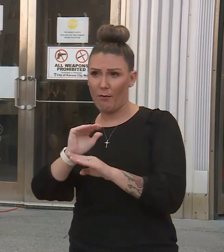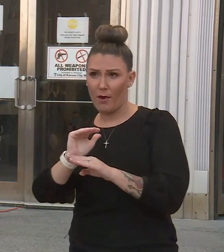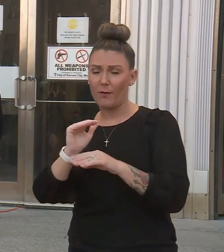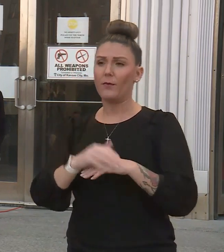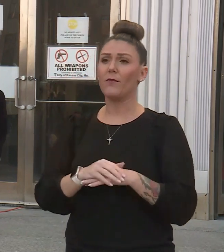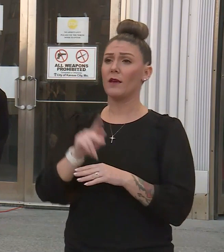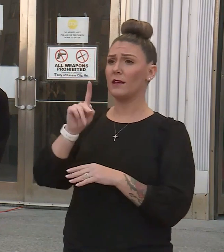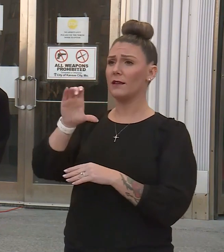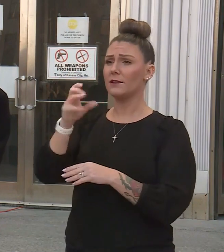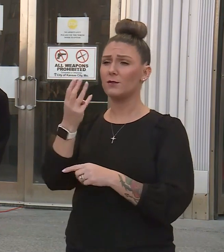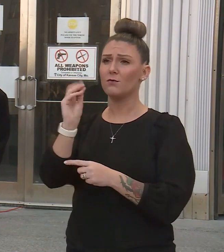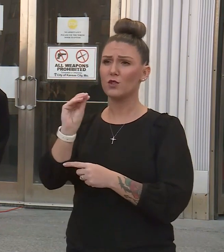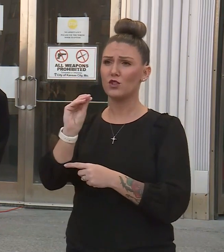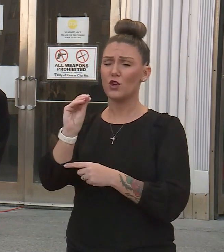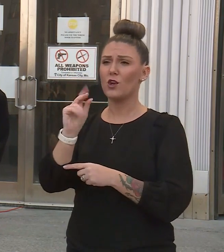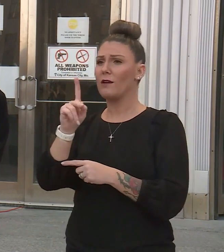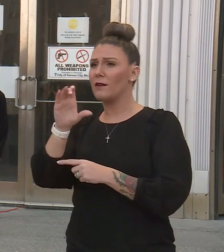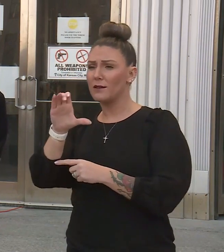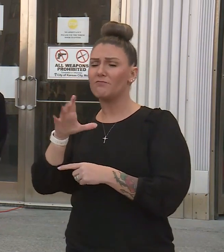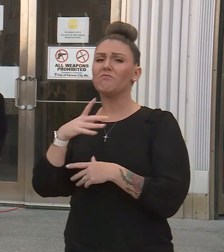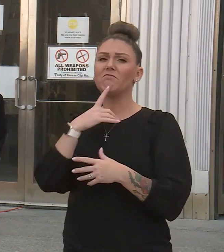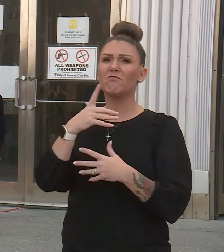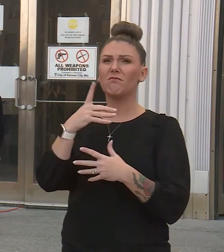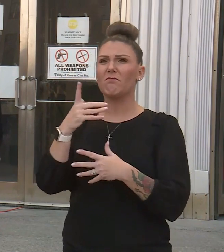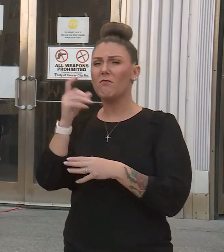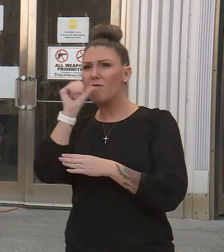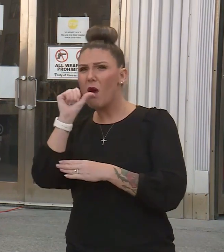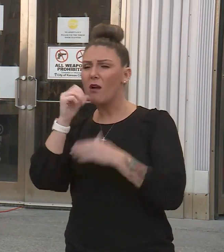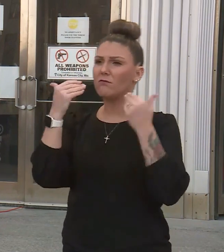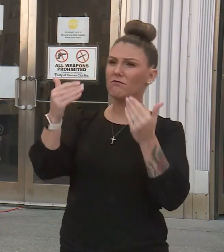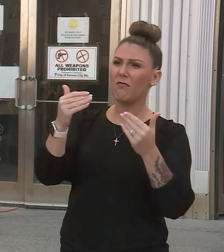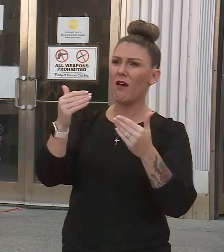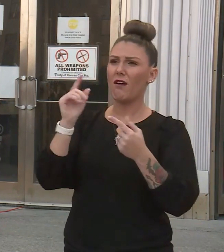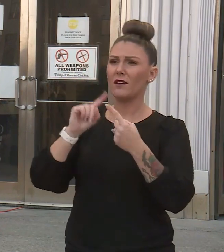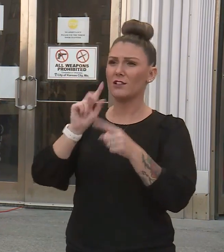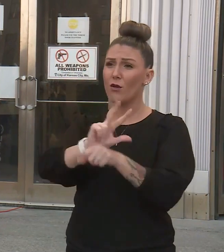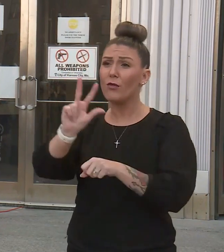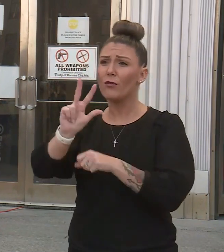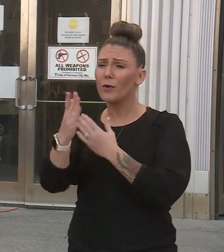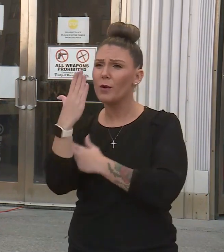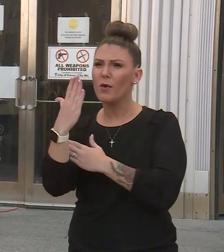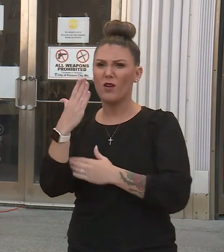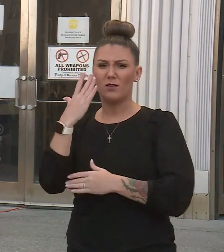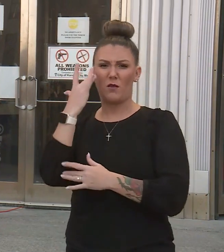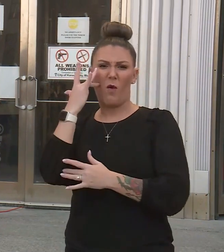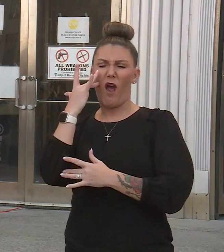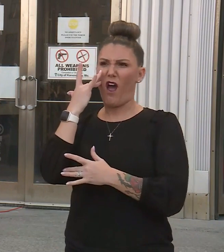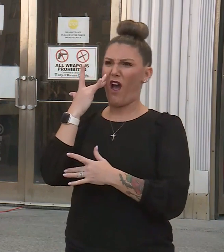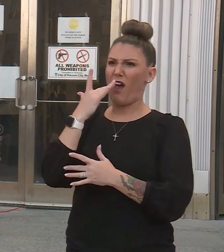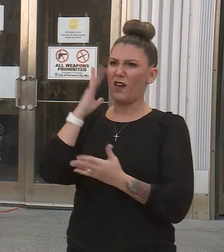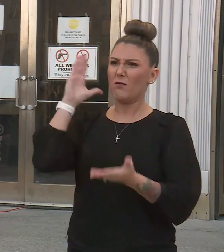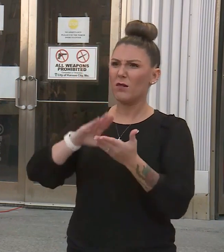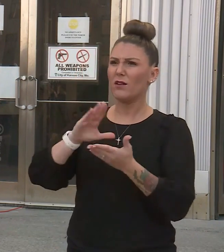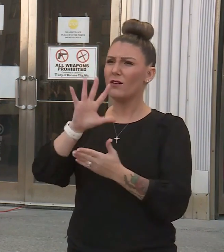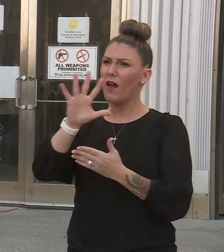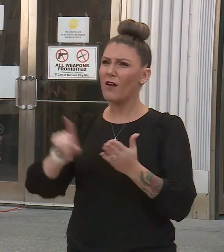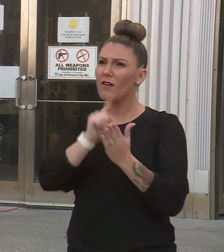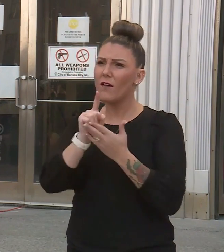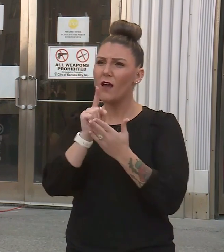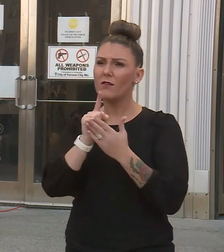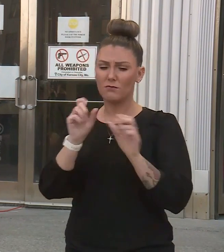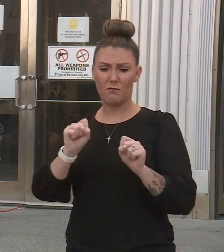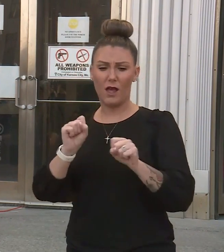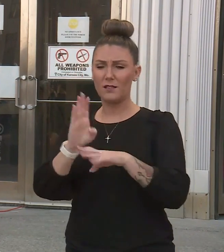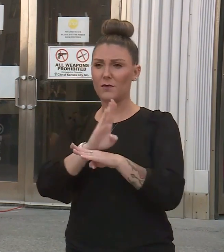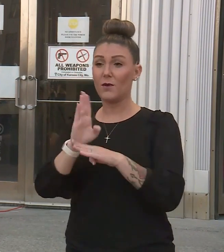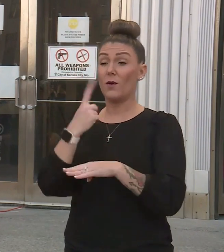In Kansas City, Missouri, bars are allowed in some situations to be open until 3 a.m. So why cutting five hours of possible business for them?